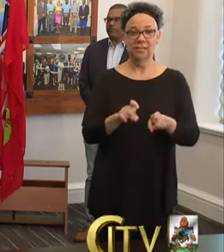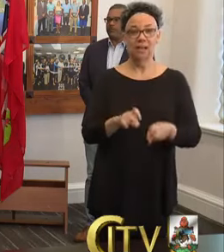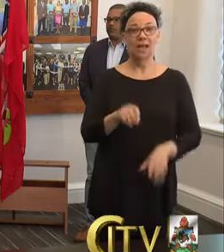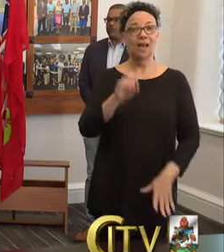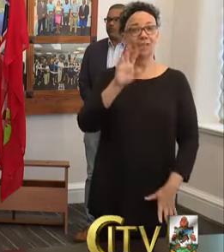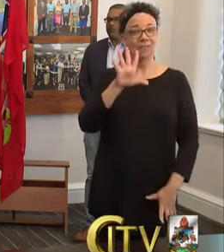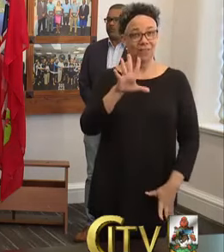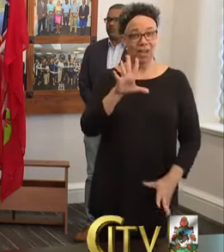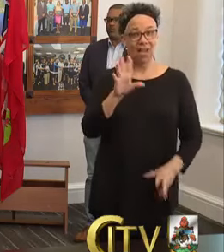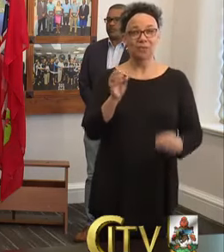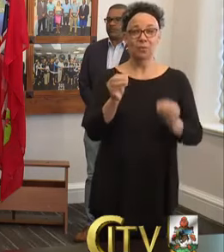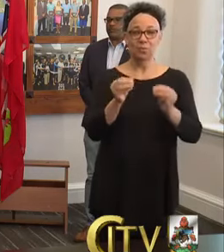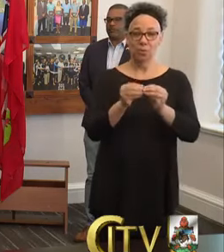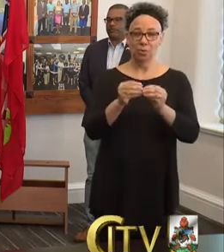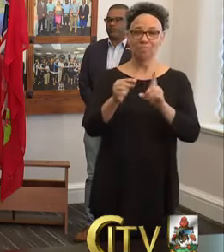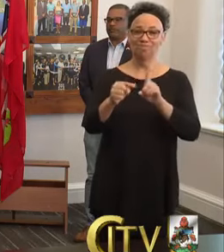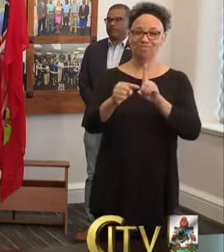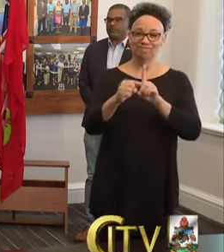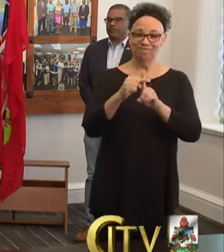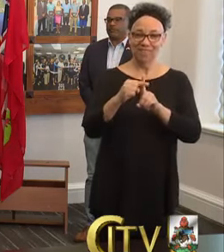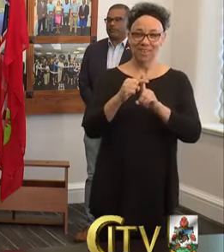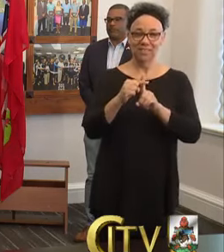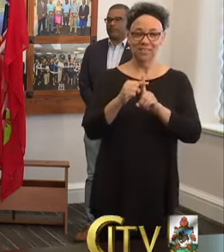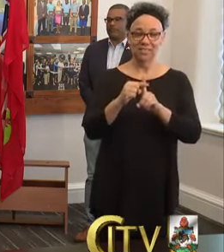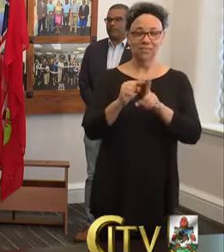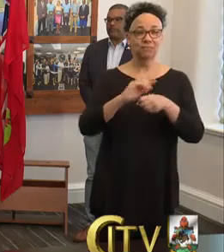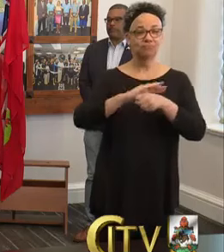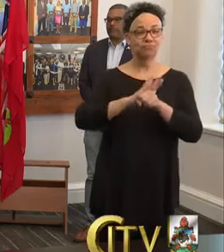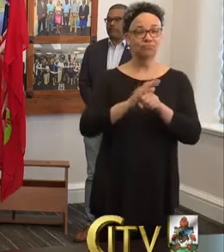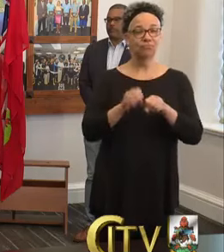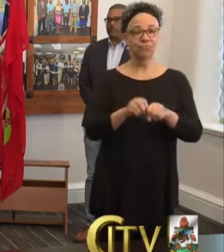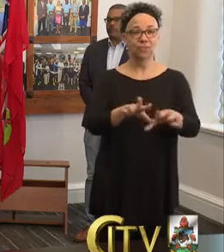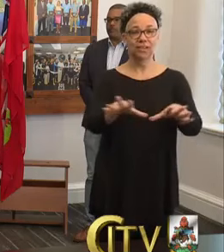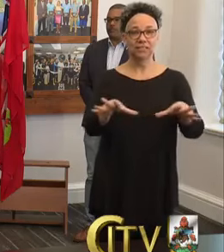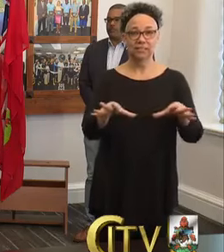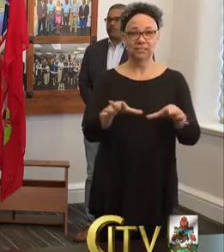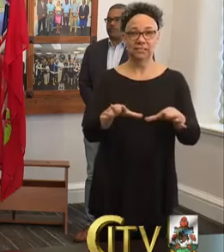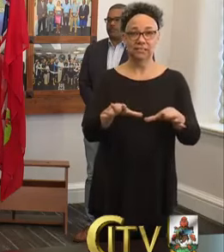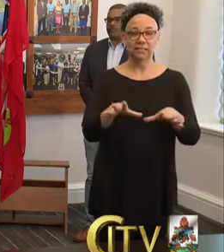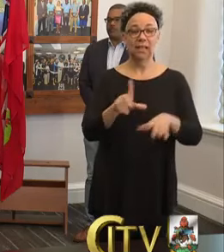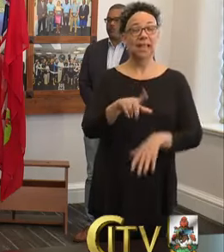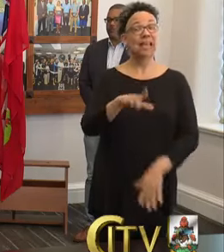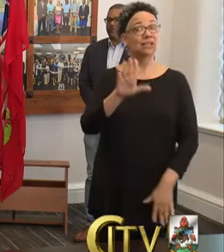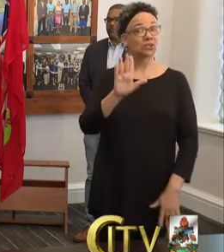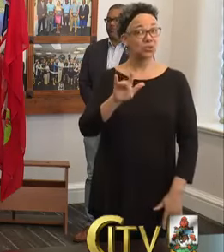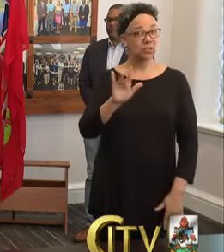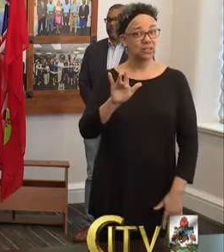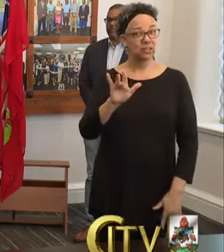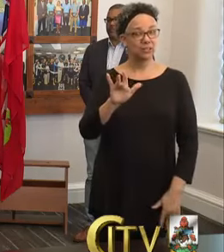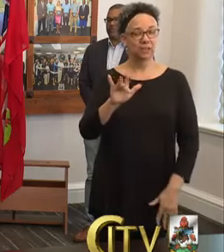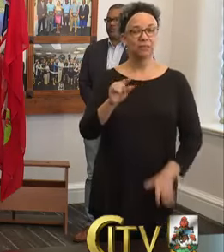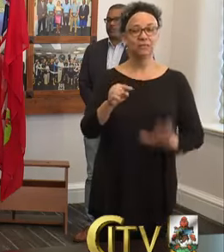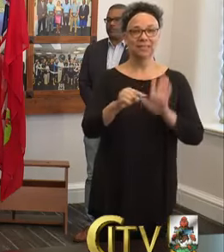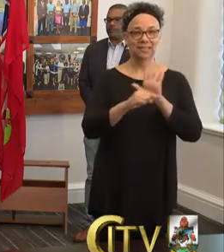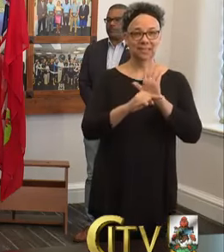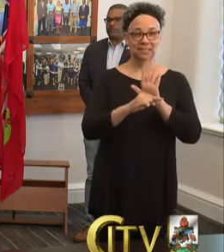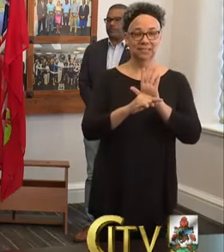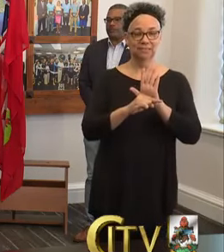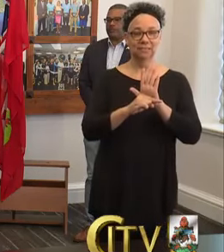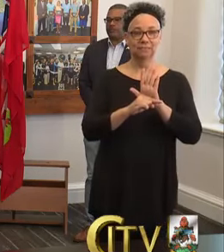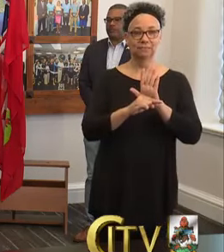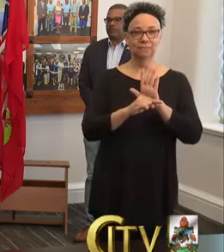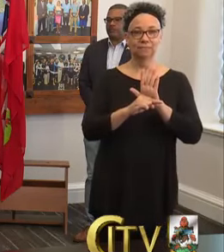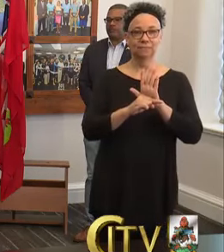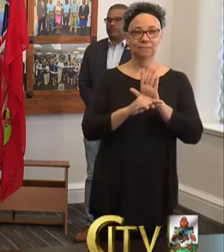more confirmed cases of COVID-19 and 25 of the results were negative for COVID